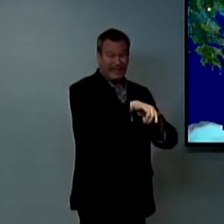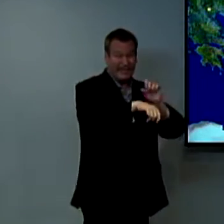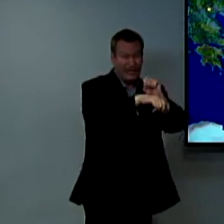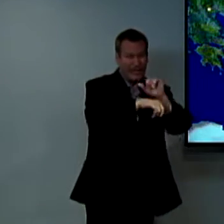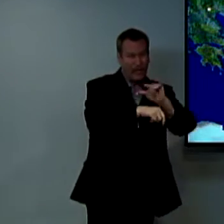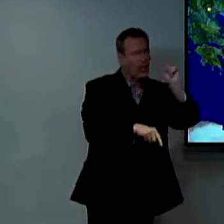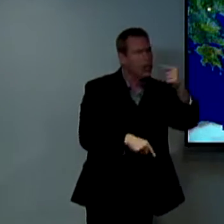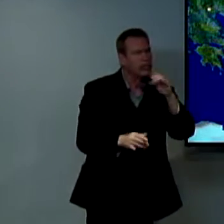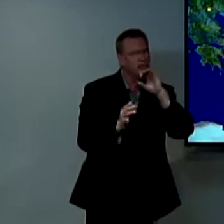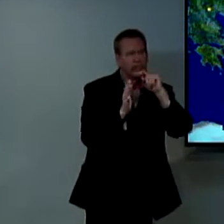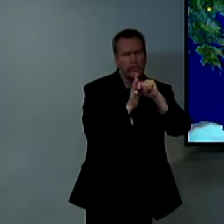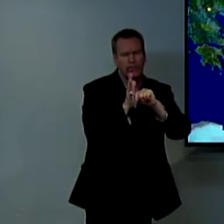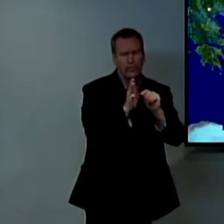he would be teaching the people that